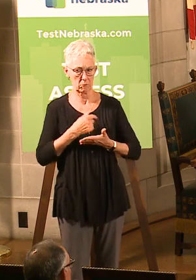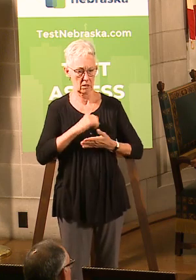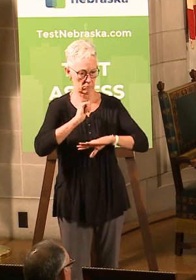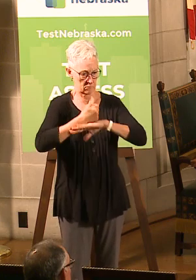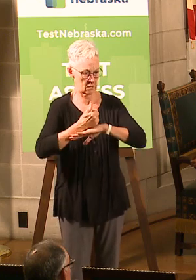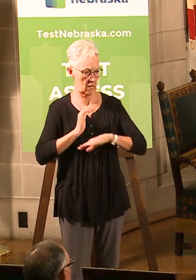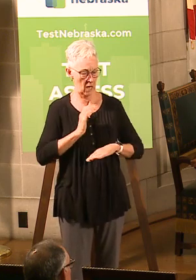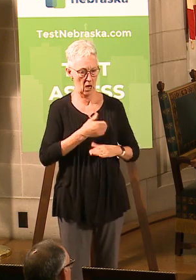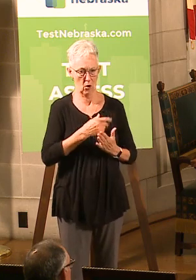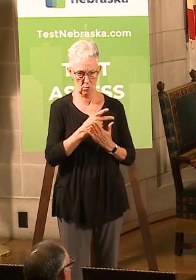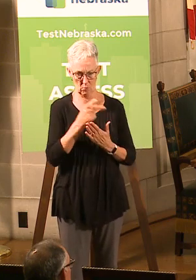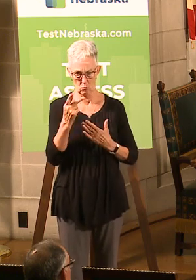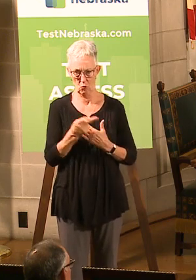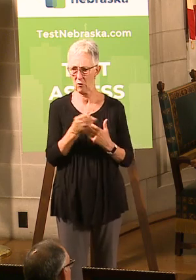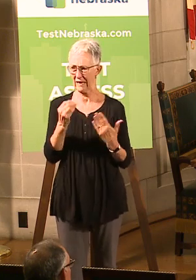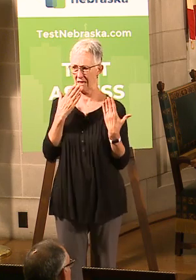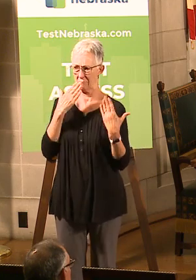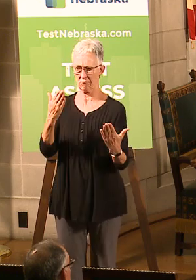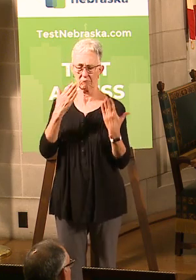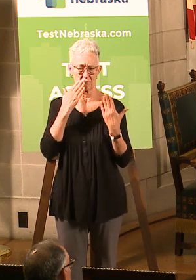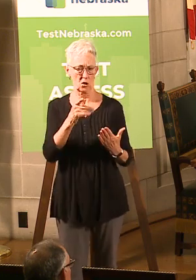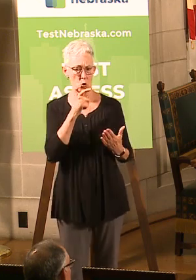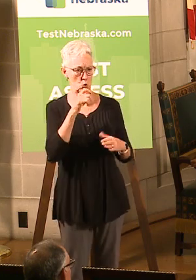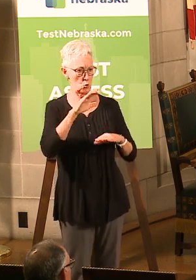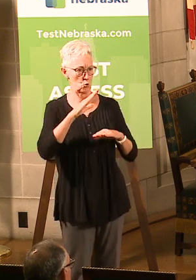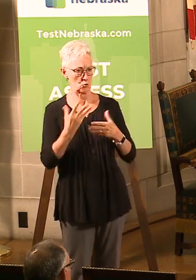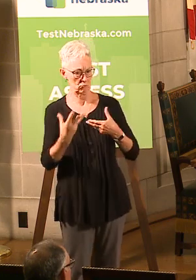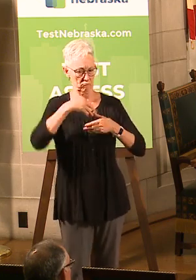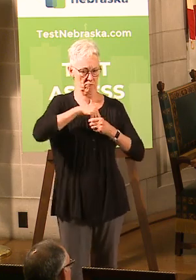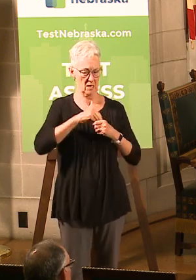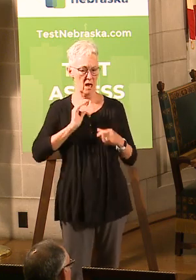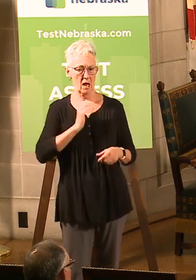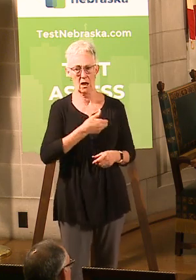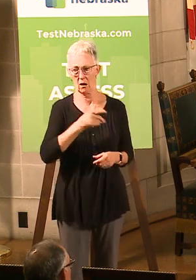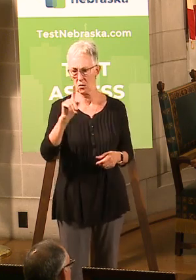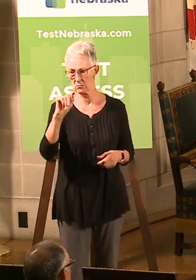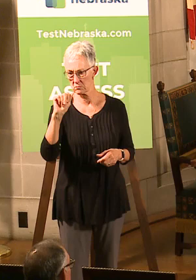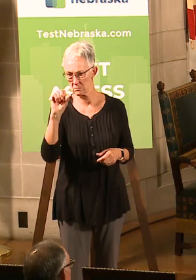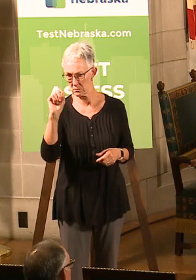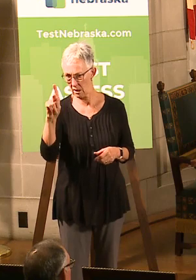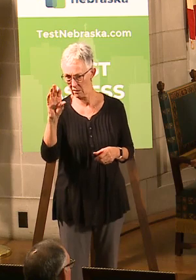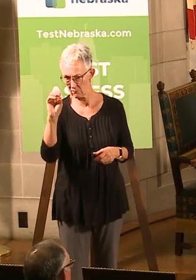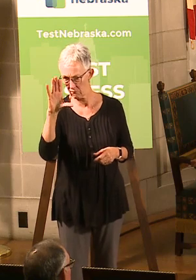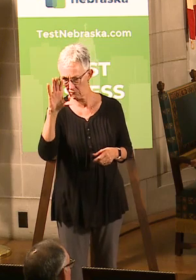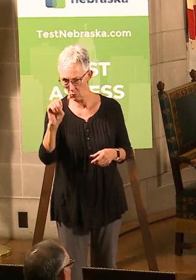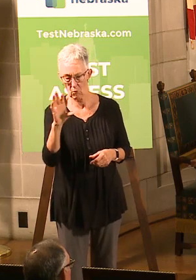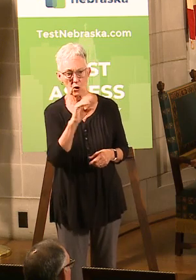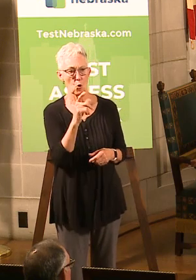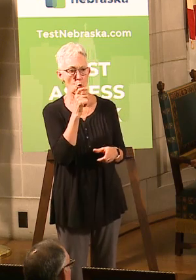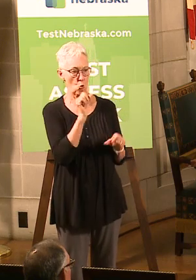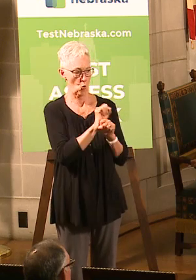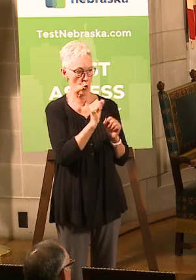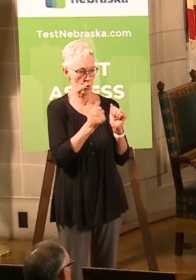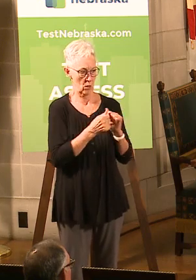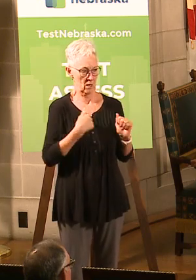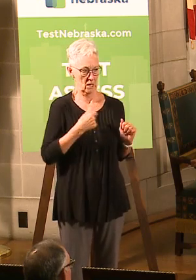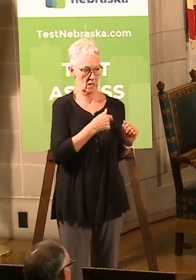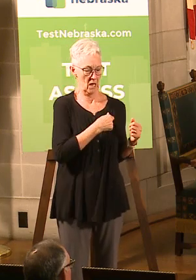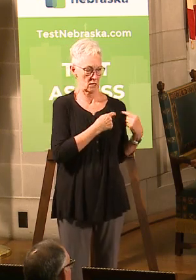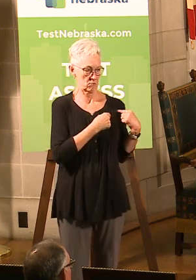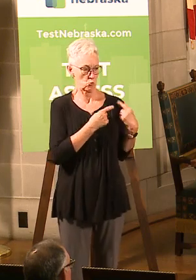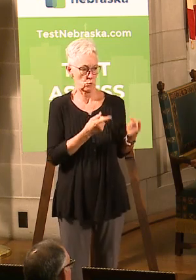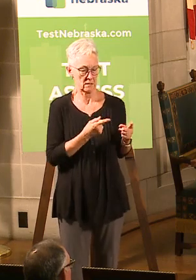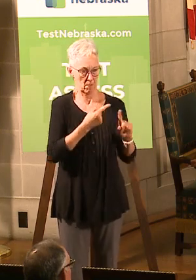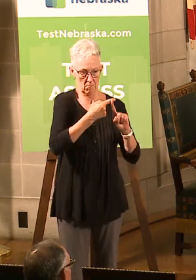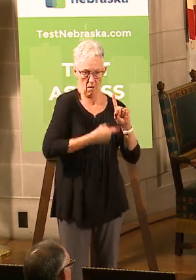Nebraska Growing Task Force and everyone that has partnered with us in the recent weeks and month. This is a great day for the state